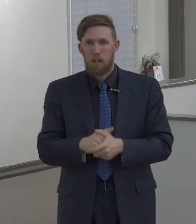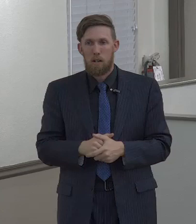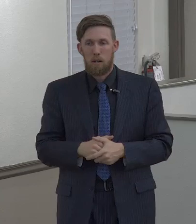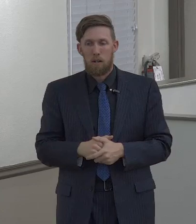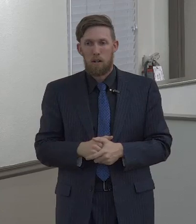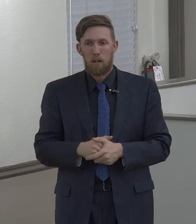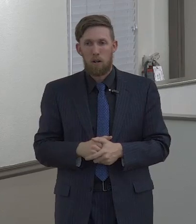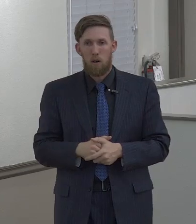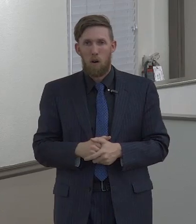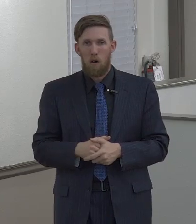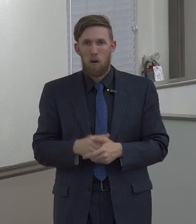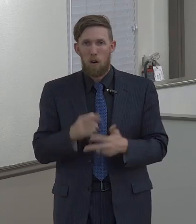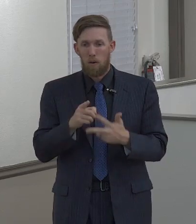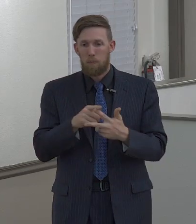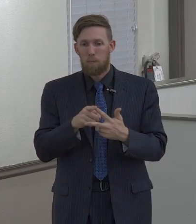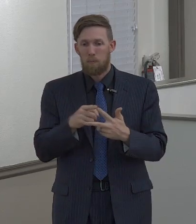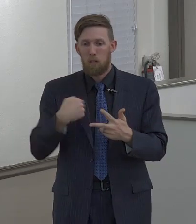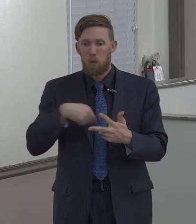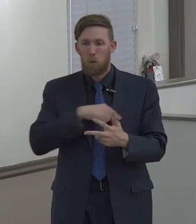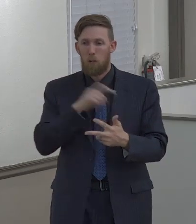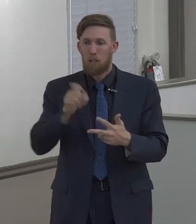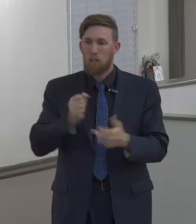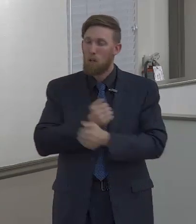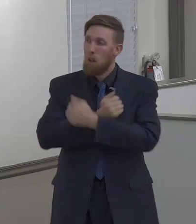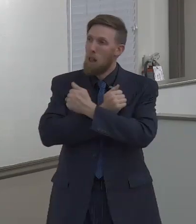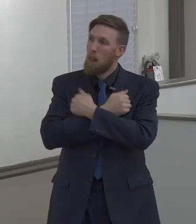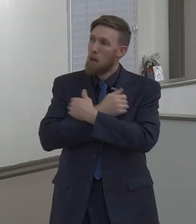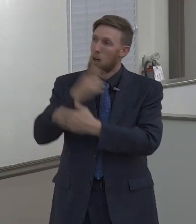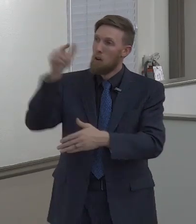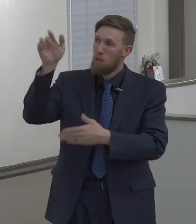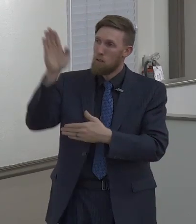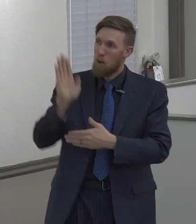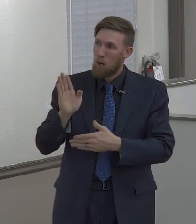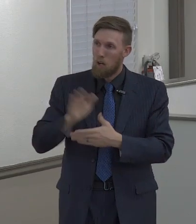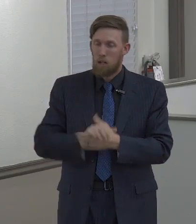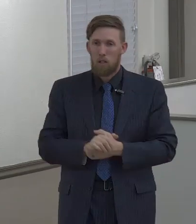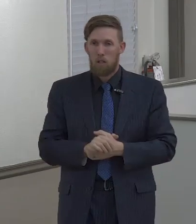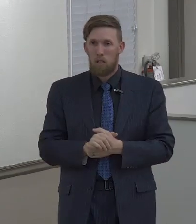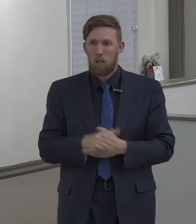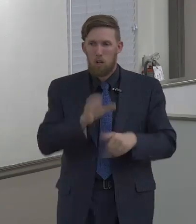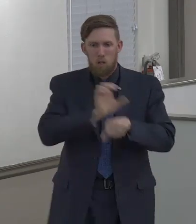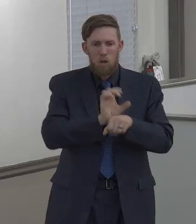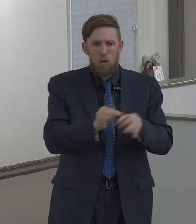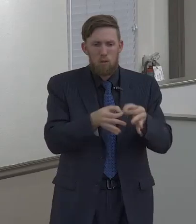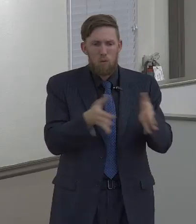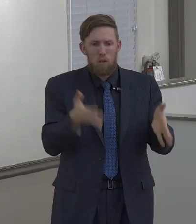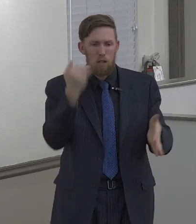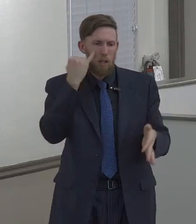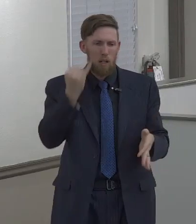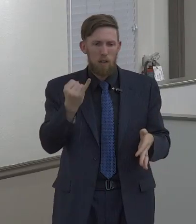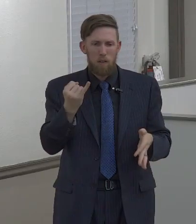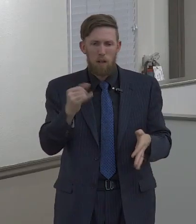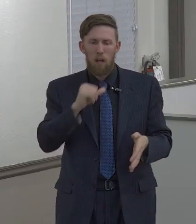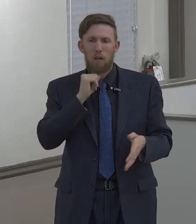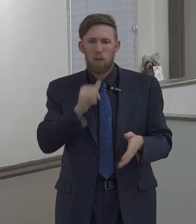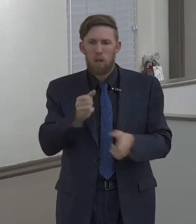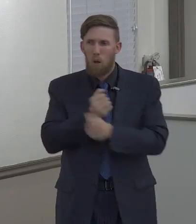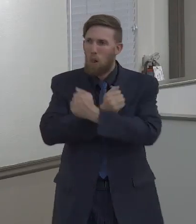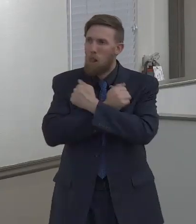What good is a church without a deep abiding love of God? What good is the church that doesn't have that?